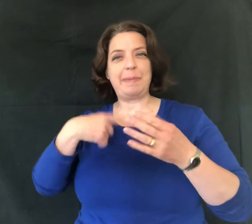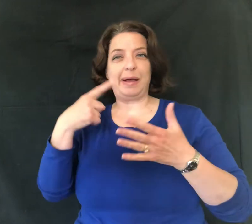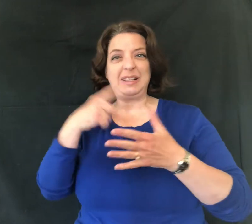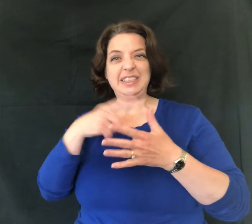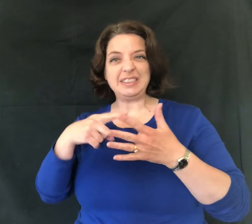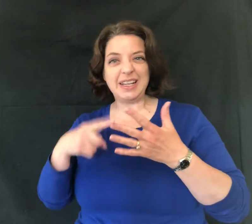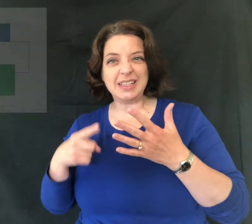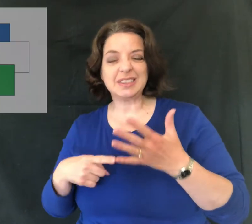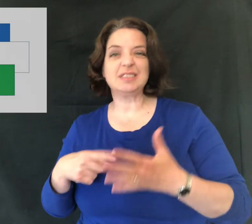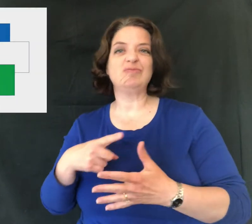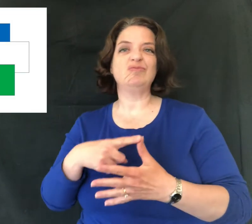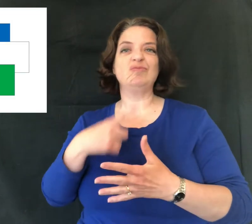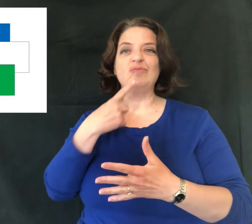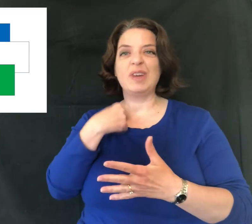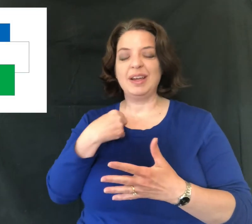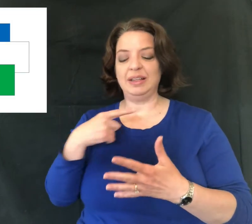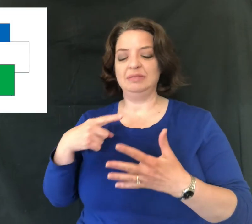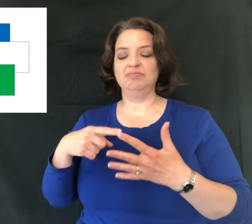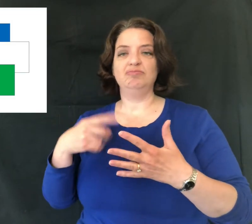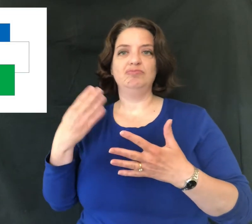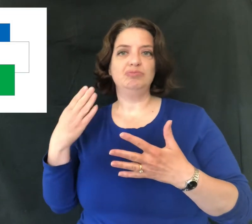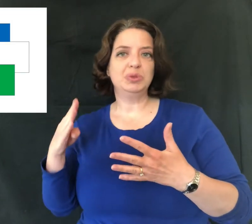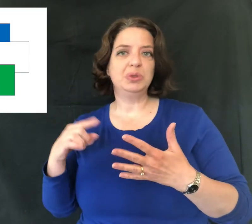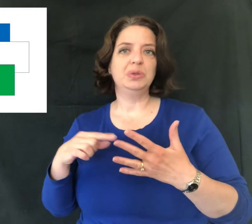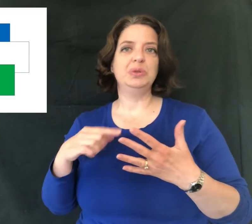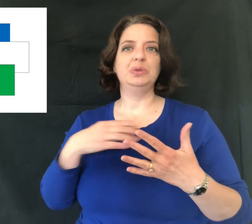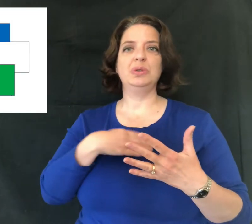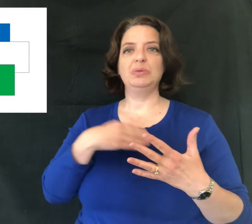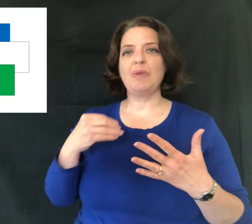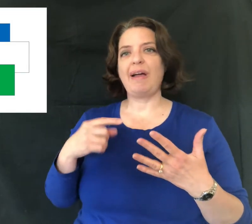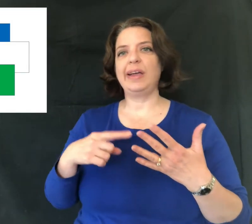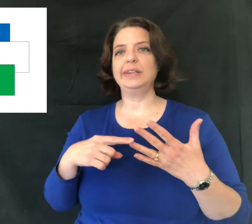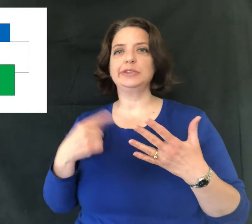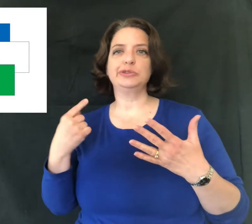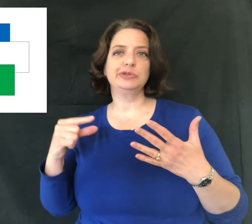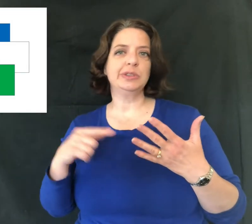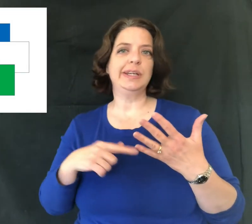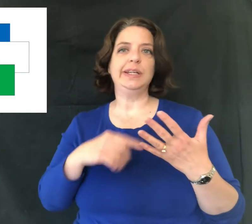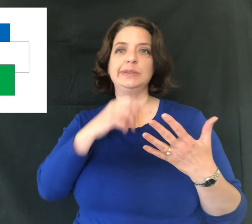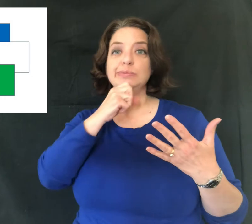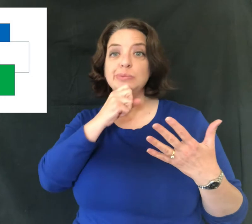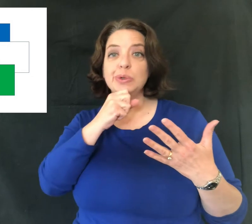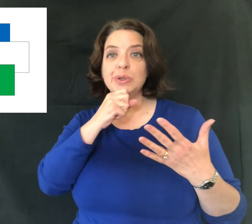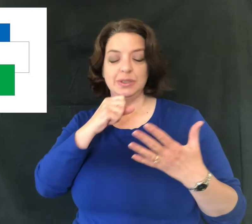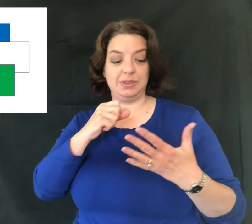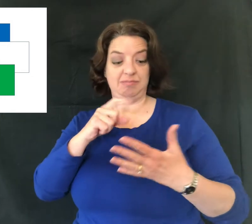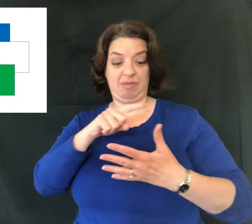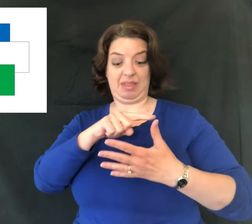Think about a list. Red, blue, white, green, orange.